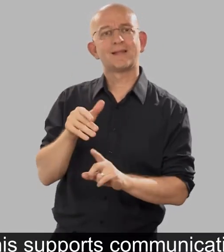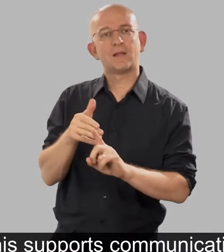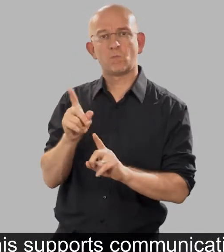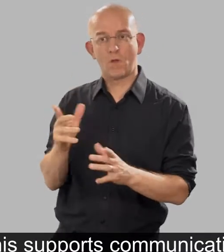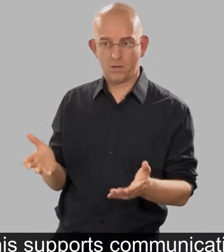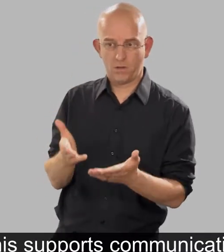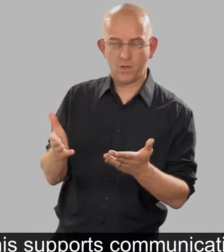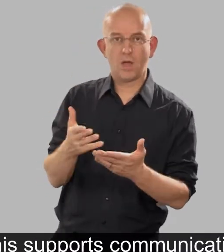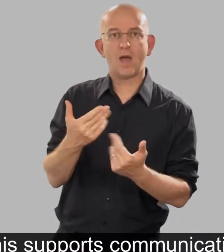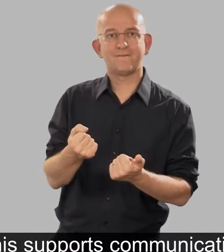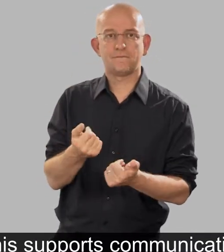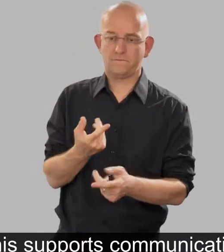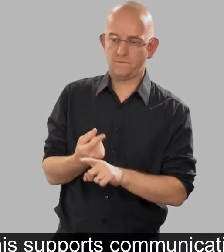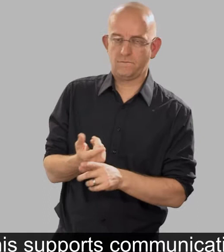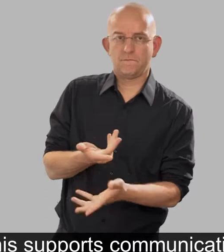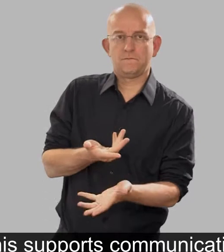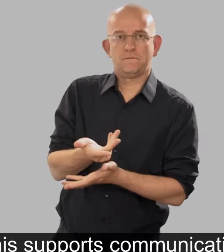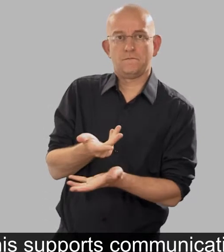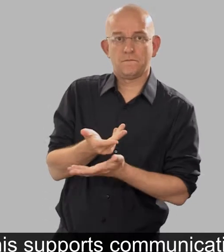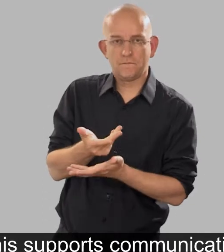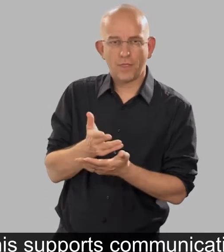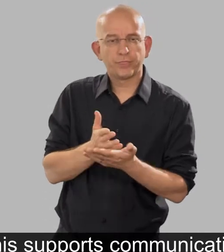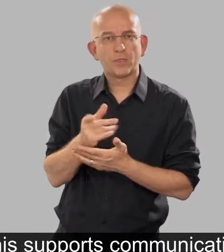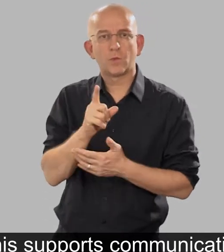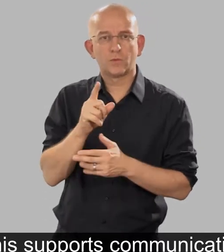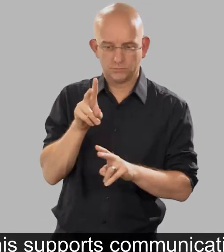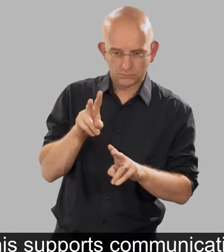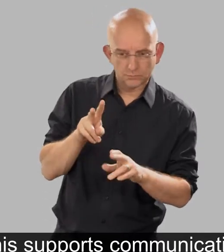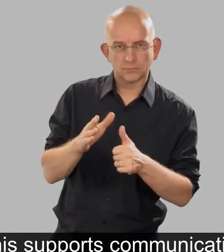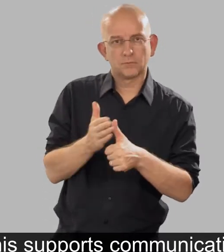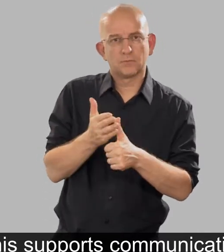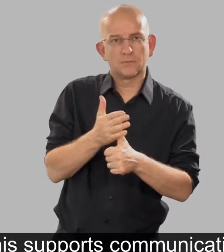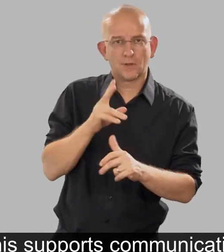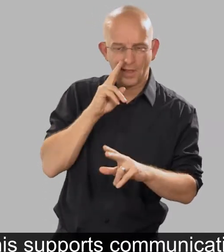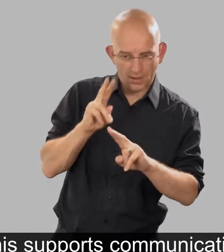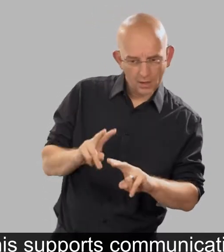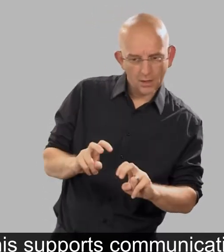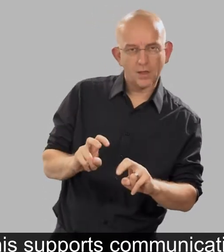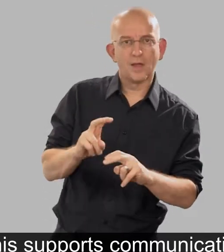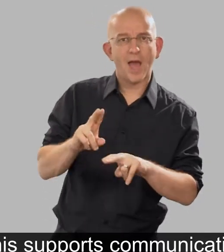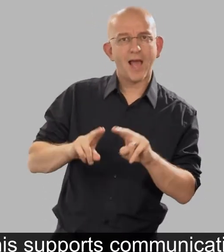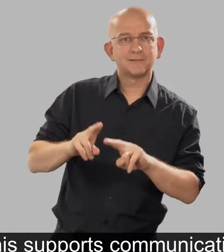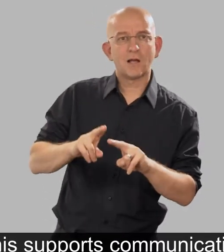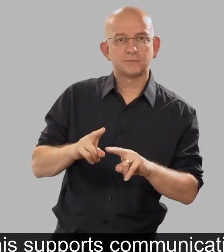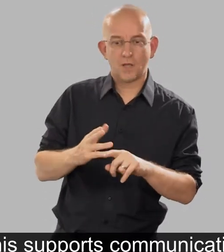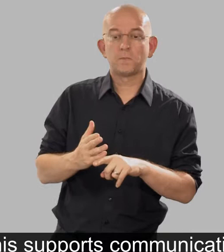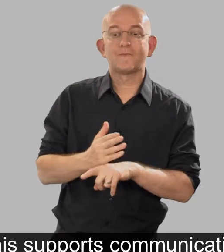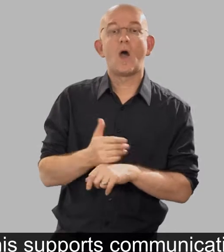This supports communication through the assessment process before a full BSL